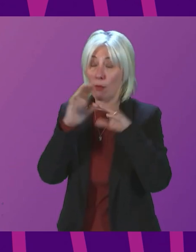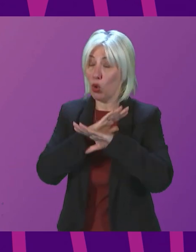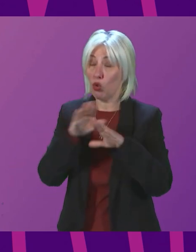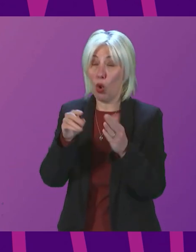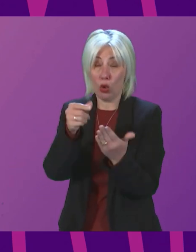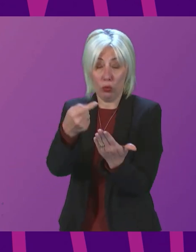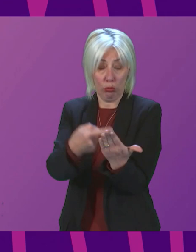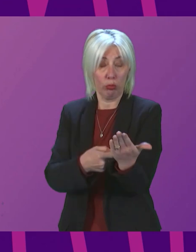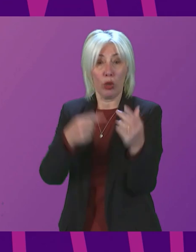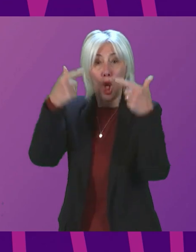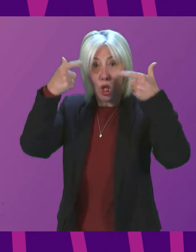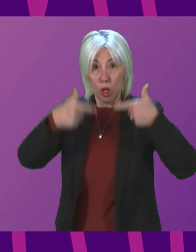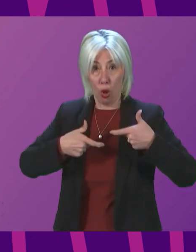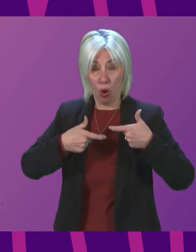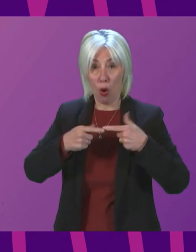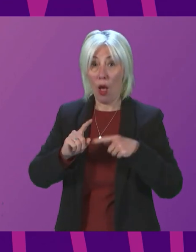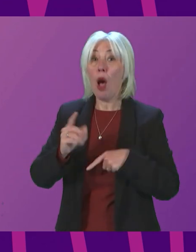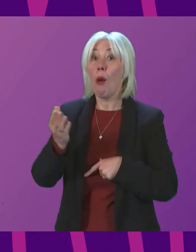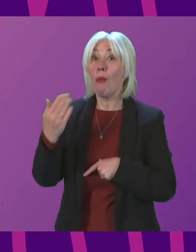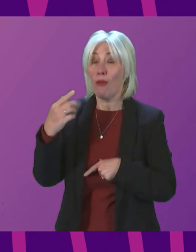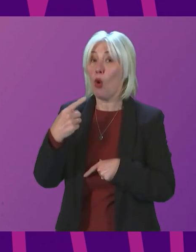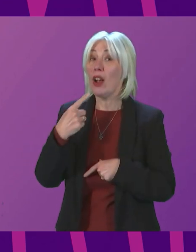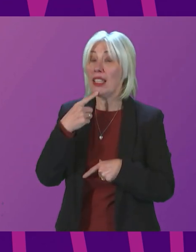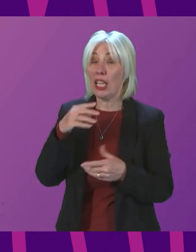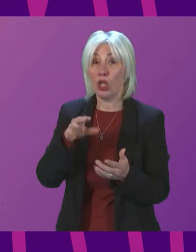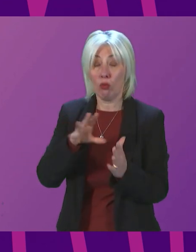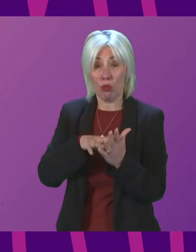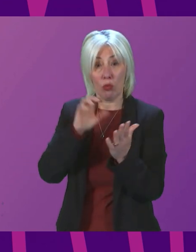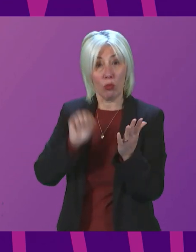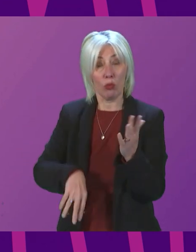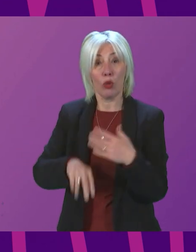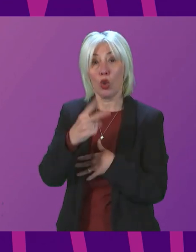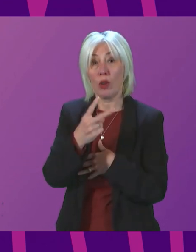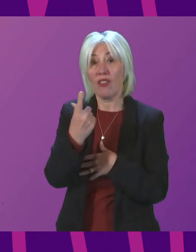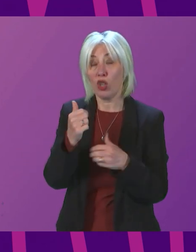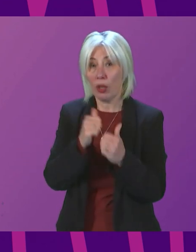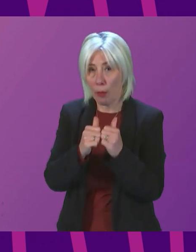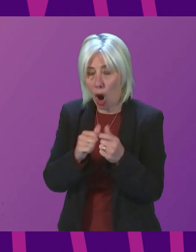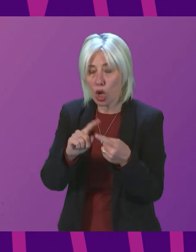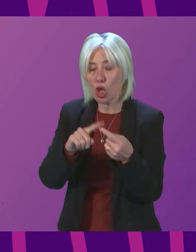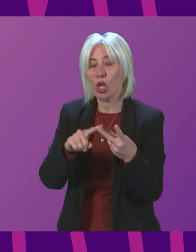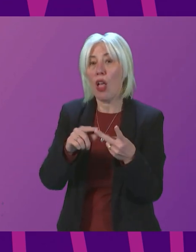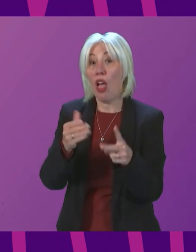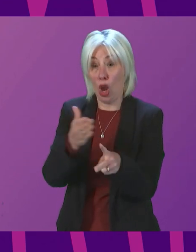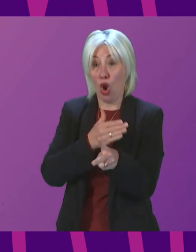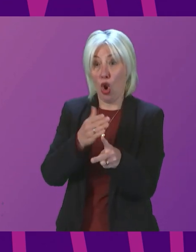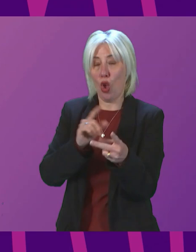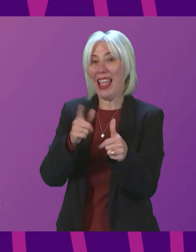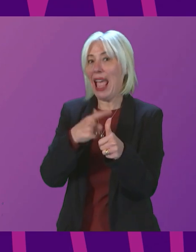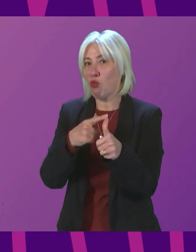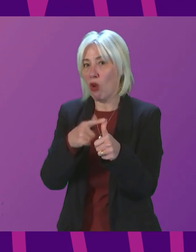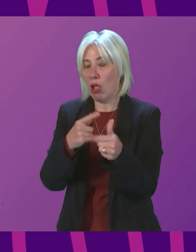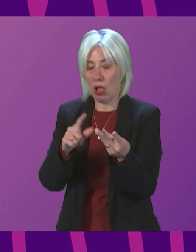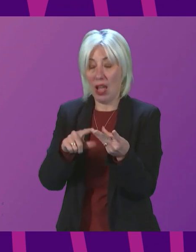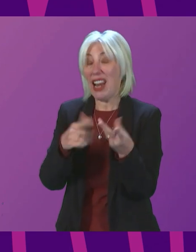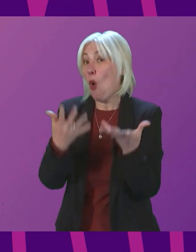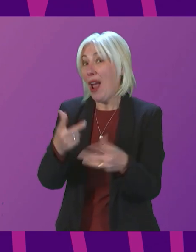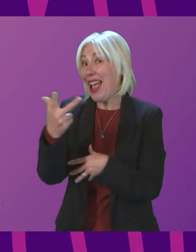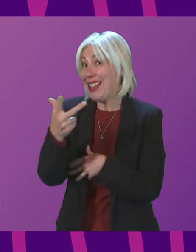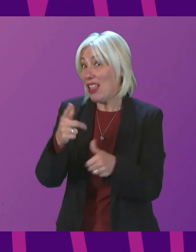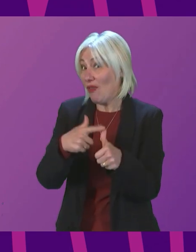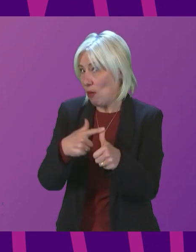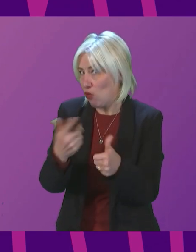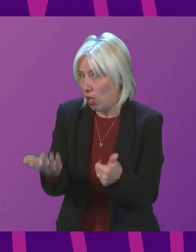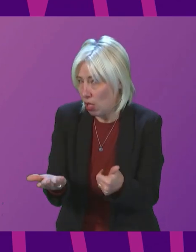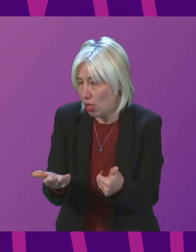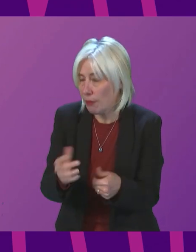law, the First Minister has previously said the legal restriction would be lifted on the 21st of March, then early April, and now the 18th of April, will